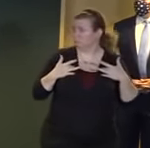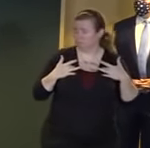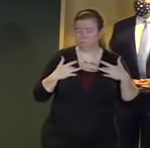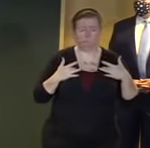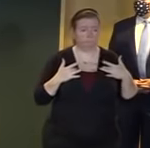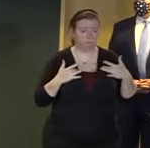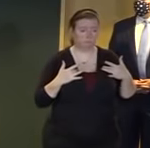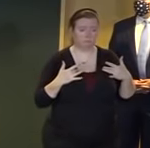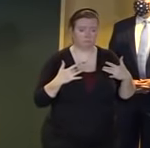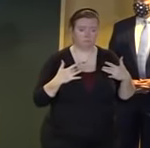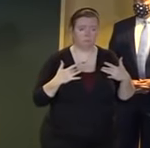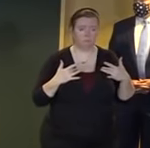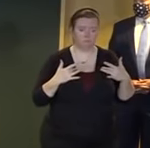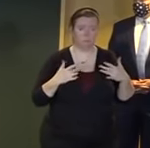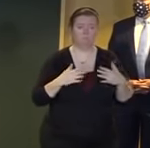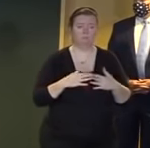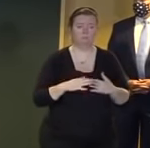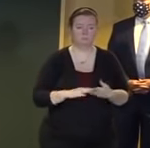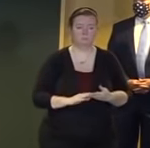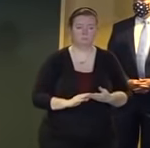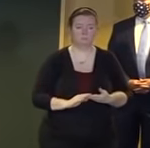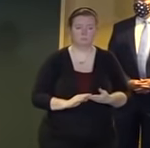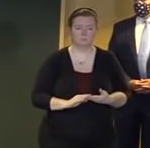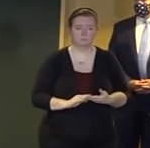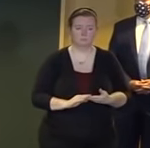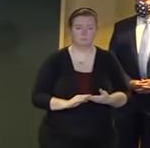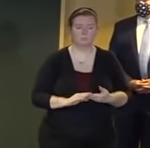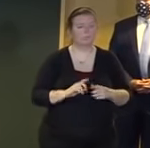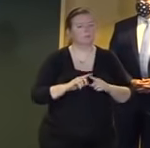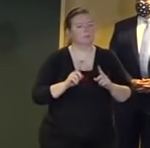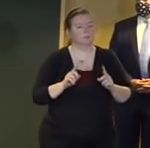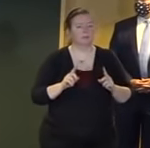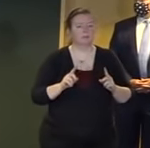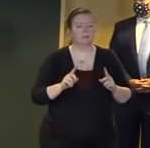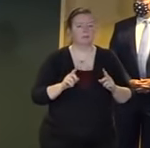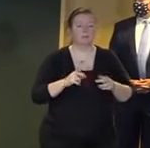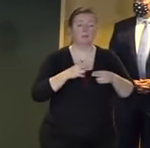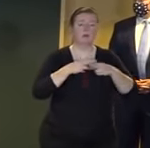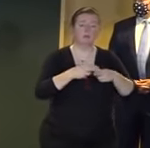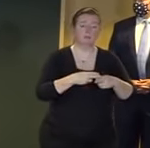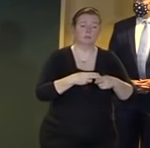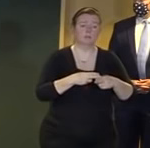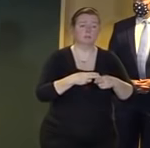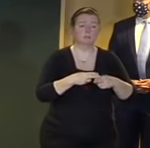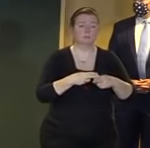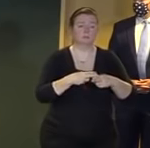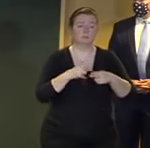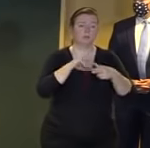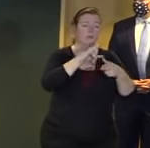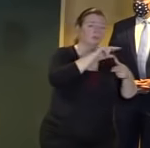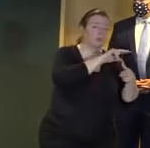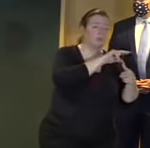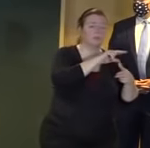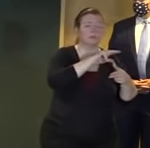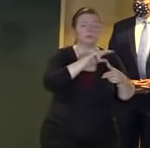concerned i think my colleagues and i would be less concerned with the fine uh fine line between tropical storm and hurricane